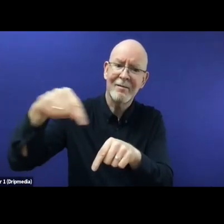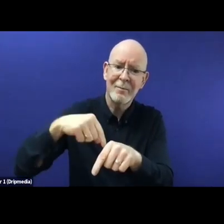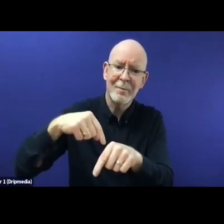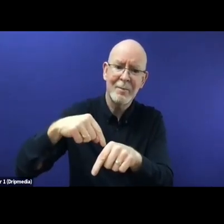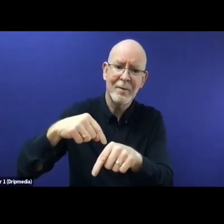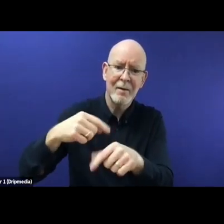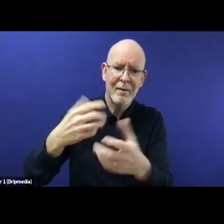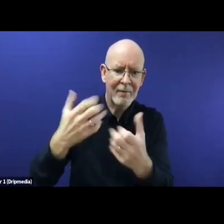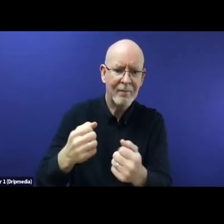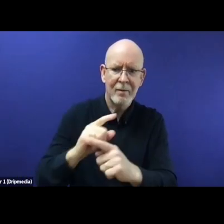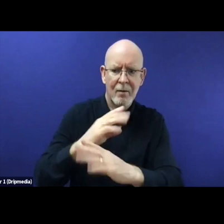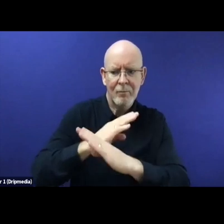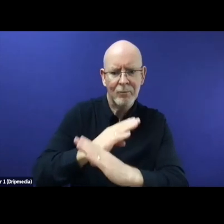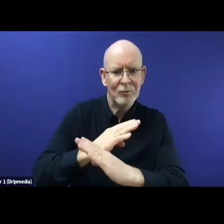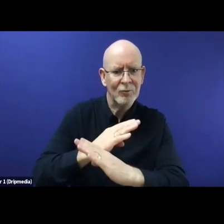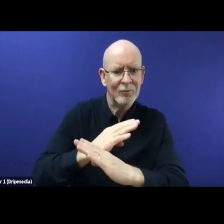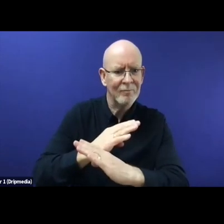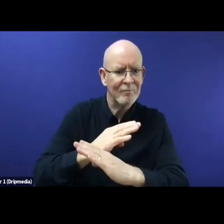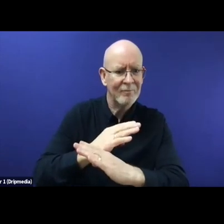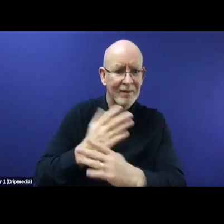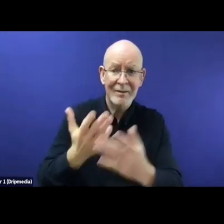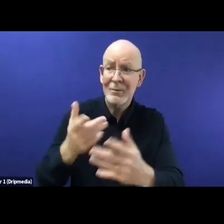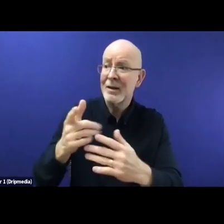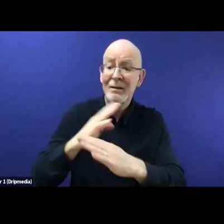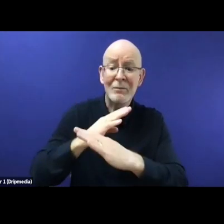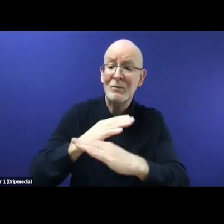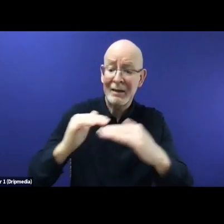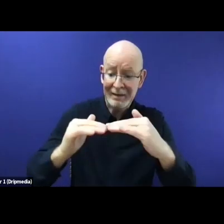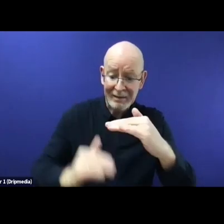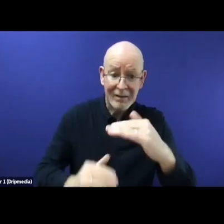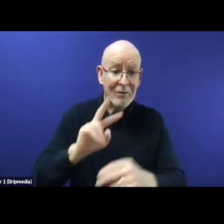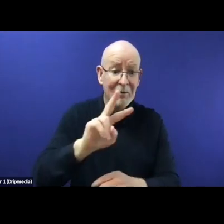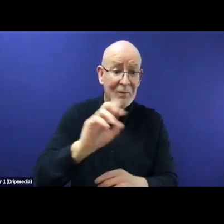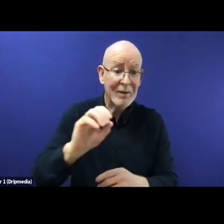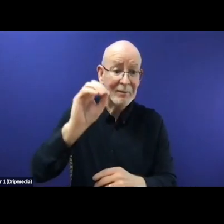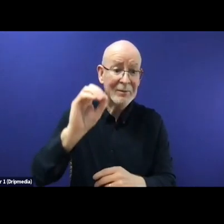considered a safe country to origin. That is a fairly far-reaching